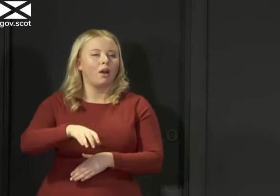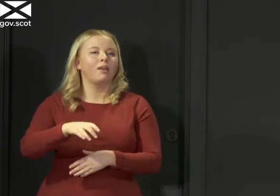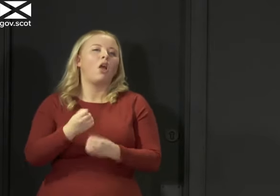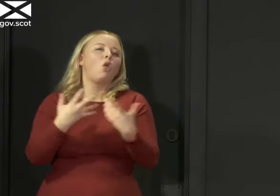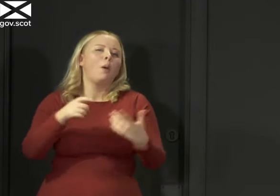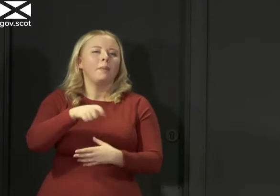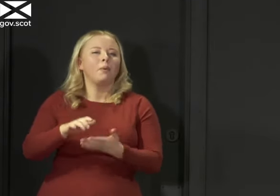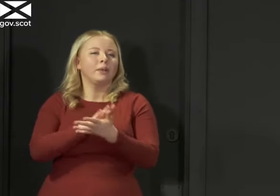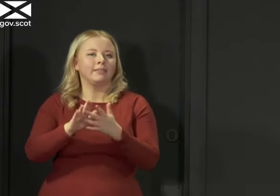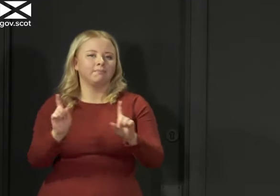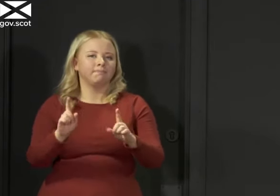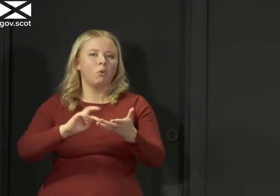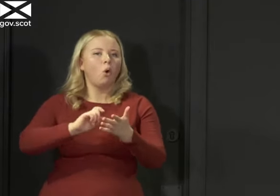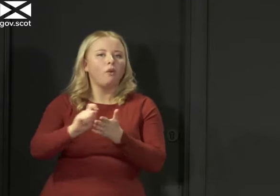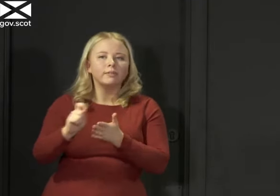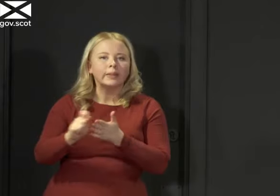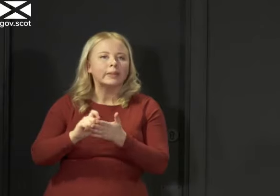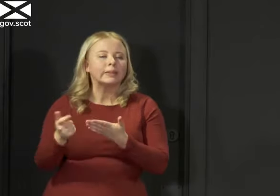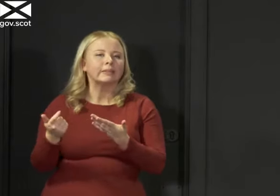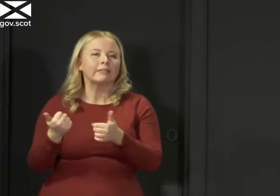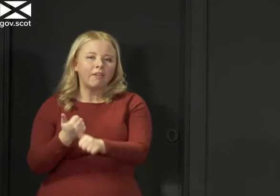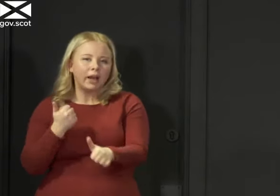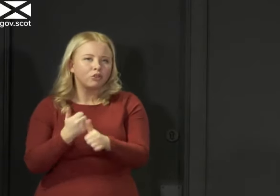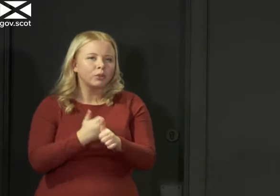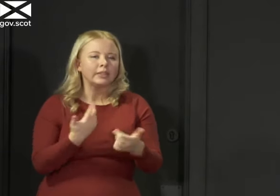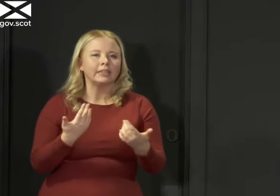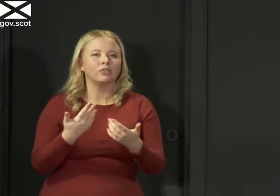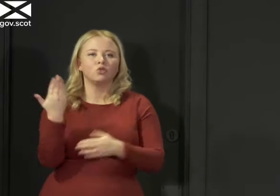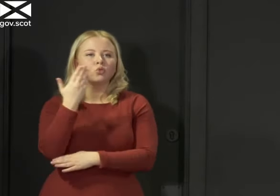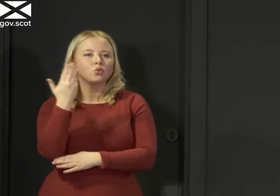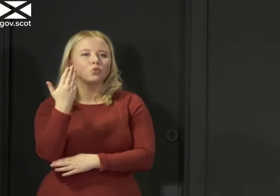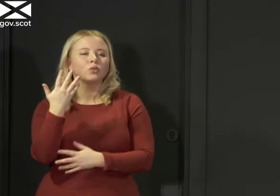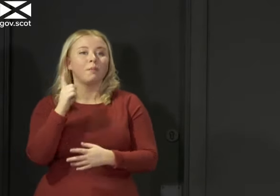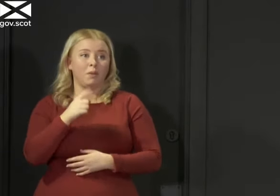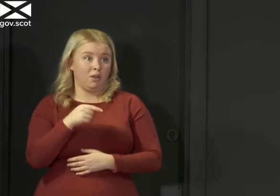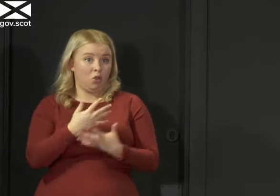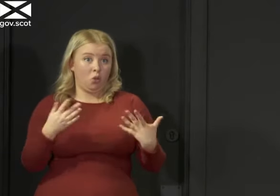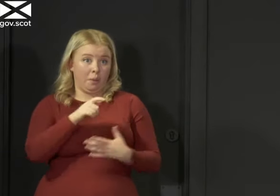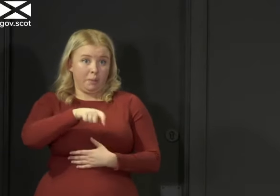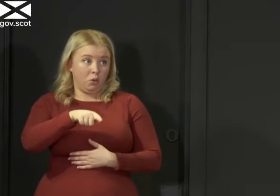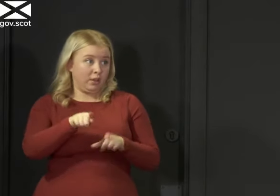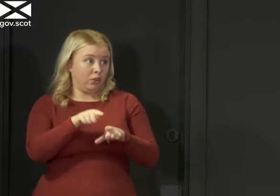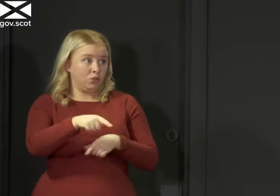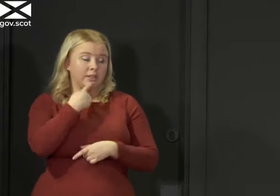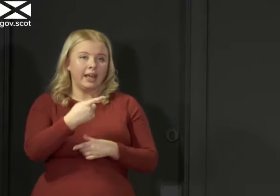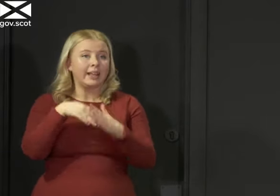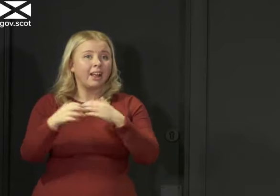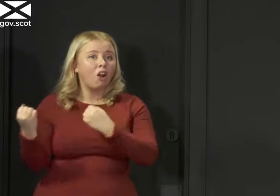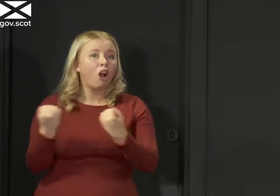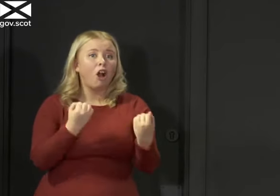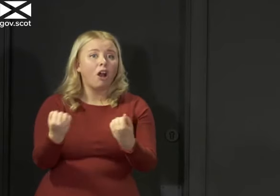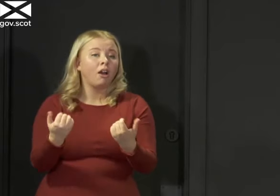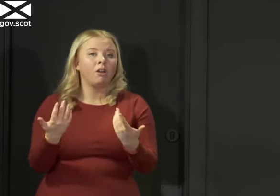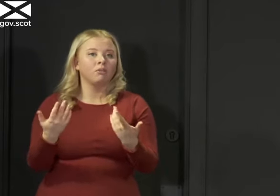is offices or factories or schools or hospitals, but for many people, as you rightly say, that will be in cars and